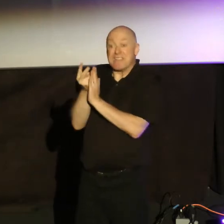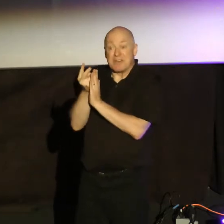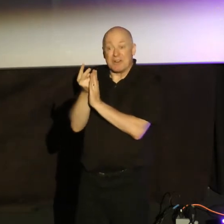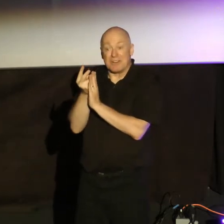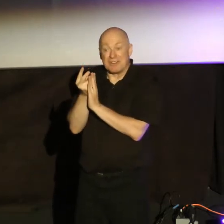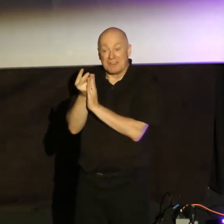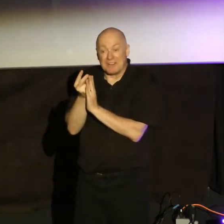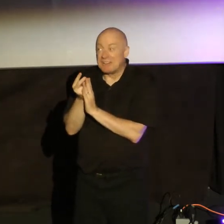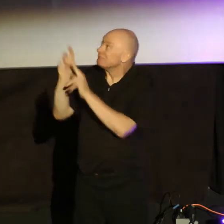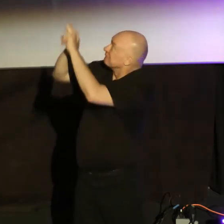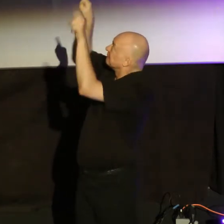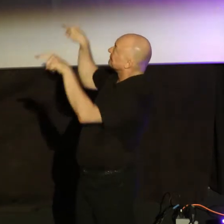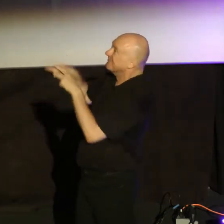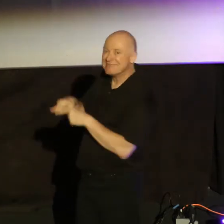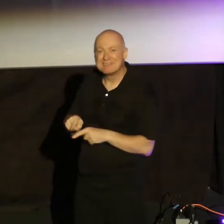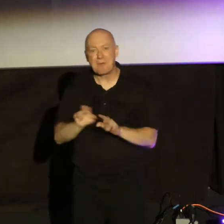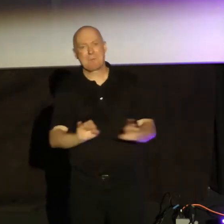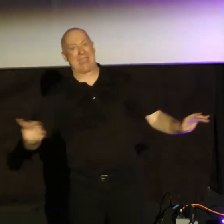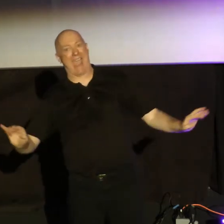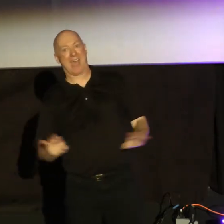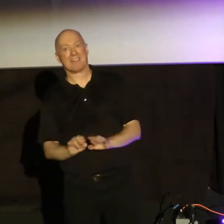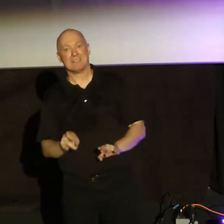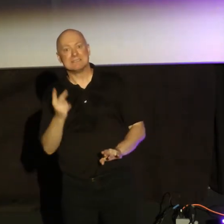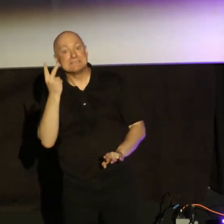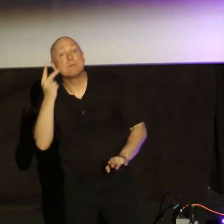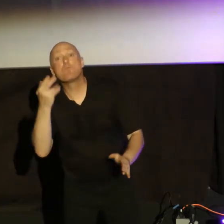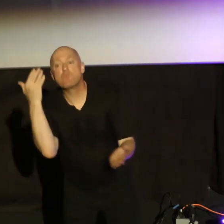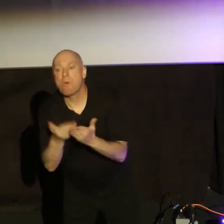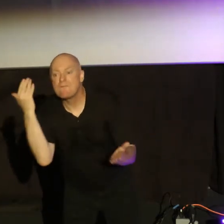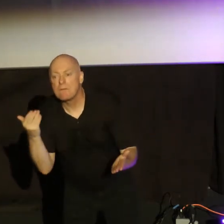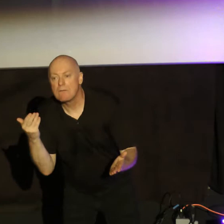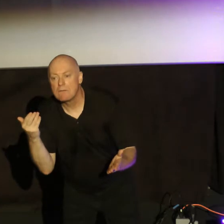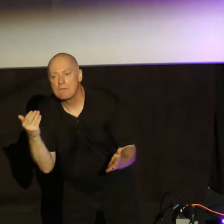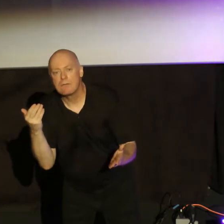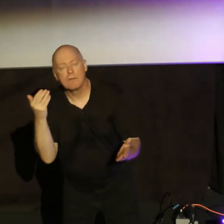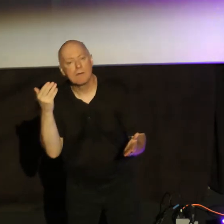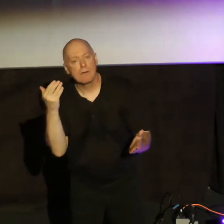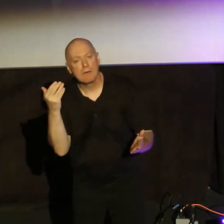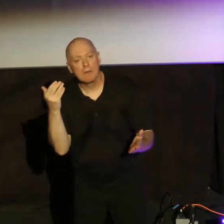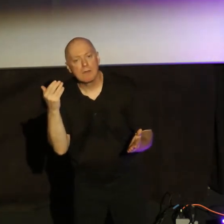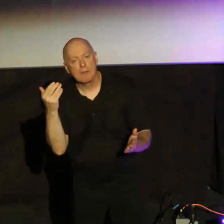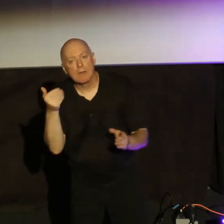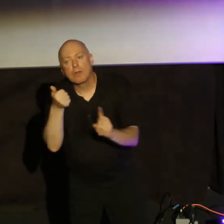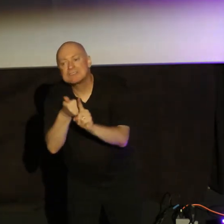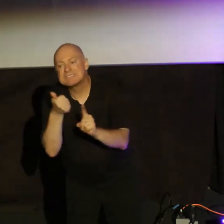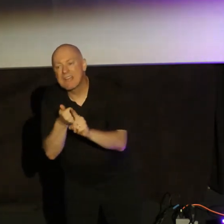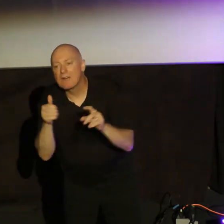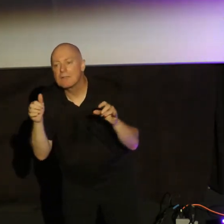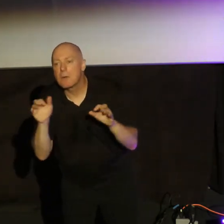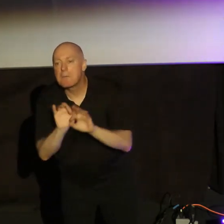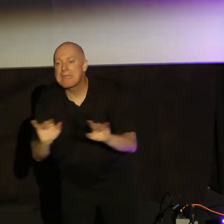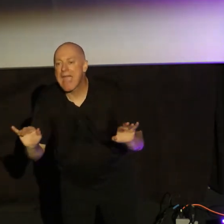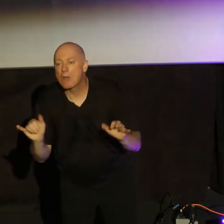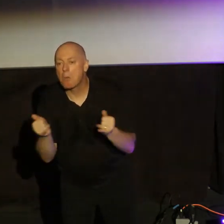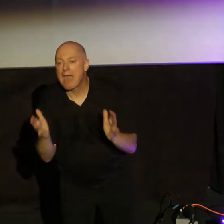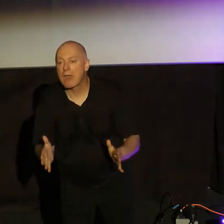her recital, and she's playing the piano. Why? Because she's a piano player. What do piano players do?